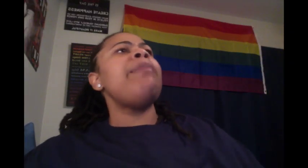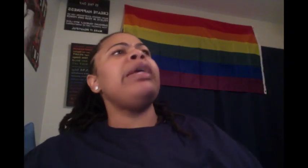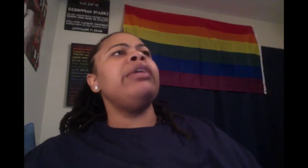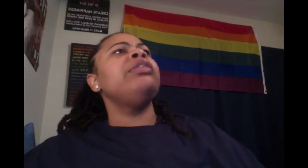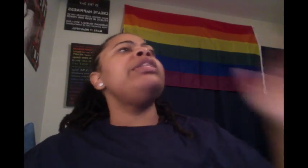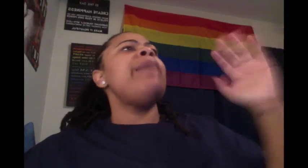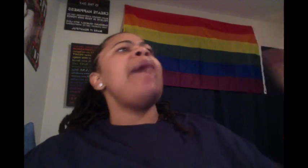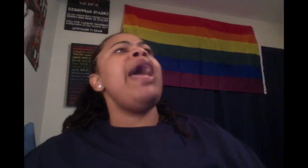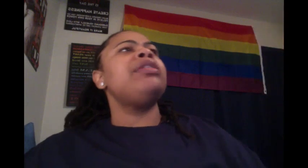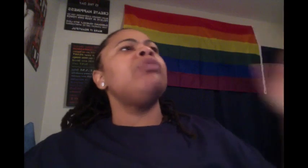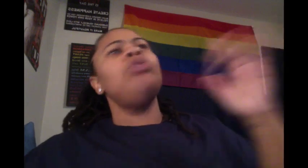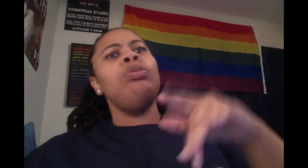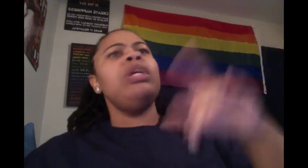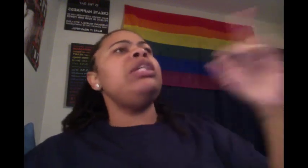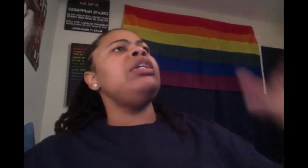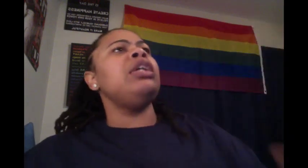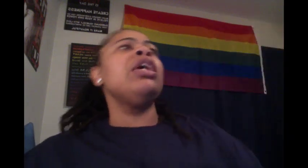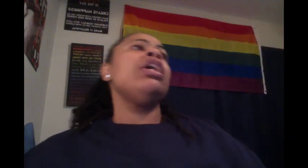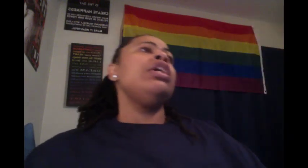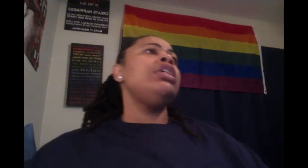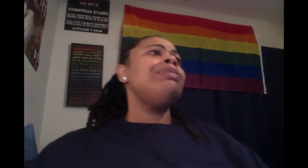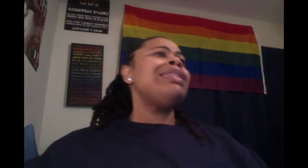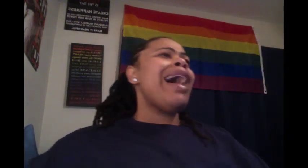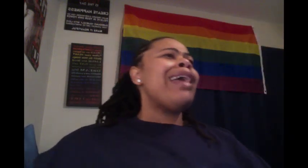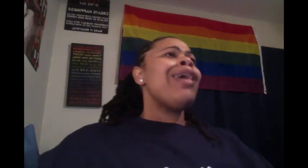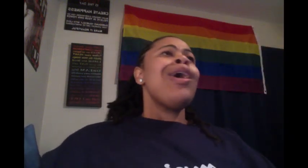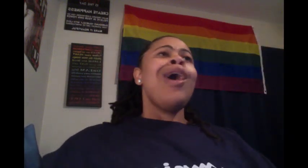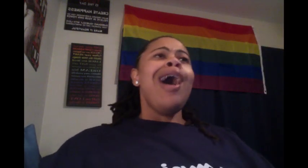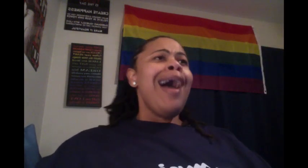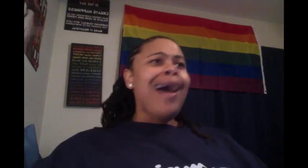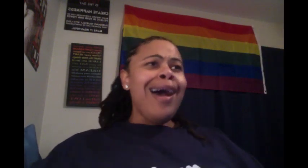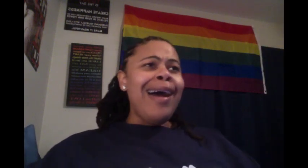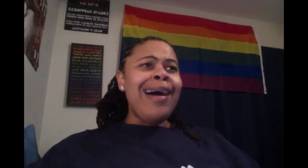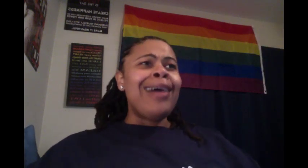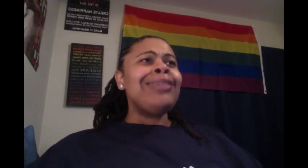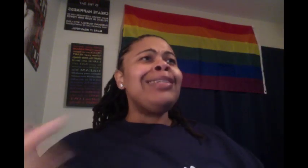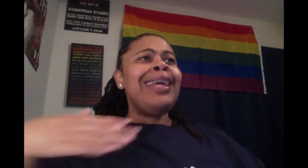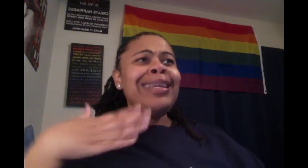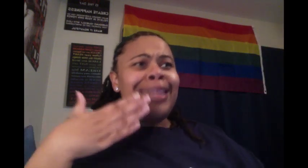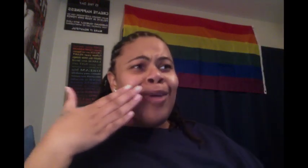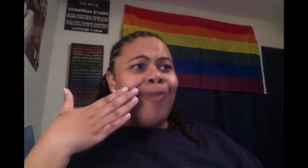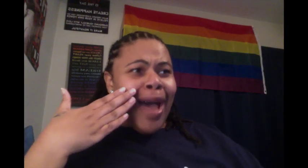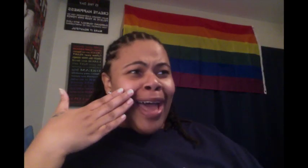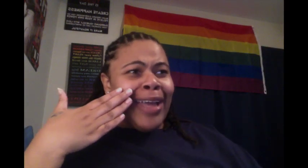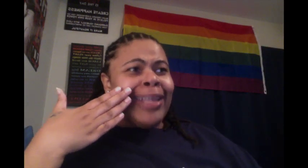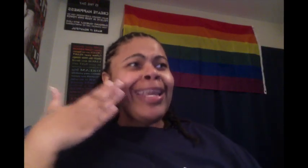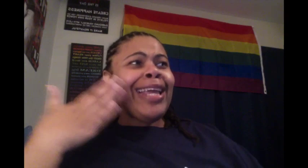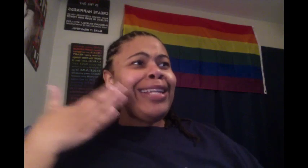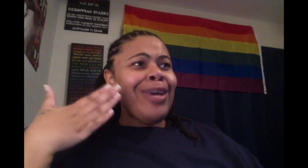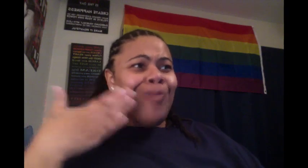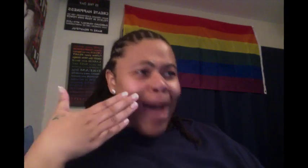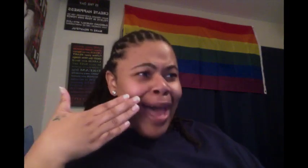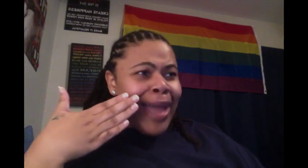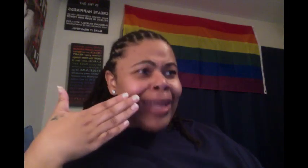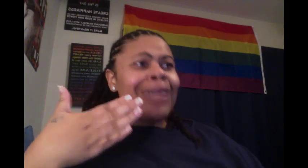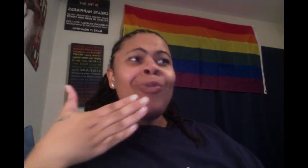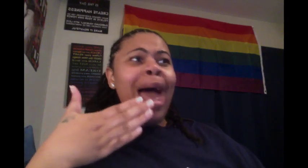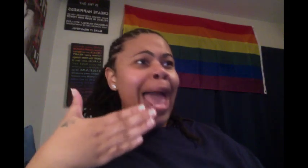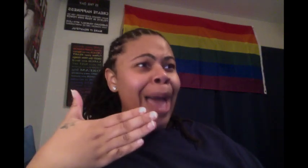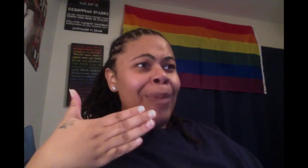man, that pastor. Look, that deacon. And she was like, uh-uh. He did what? He did what? What happened?